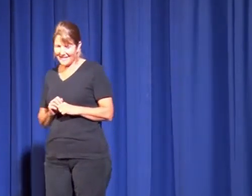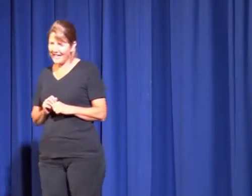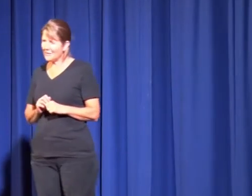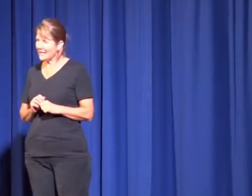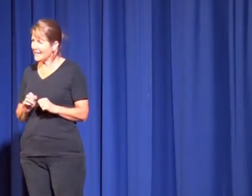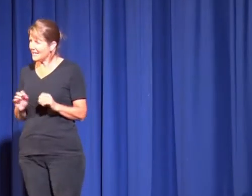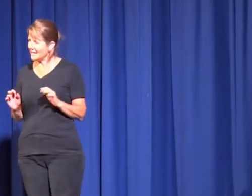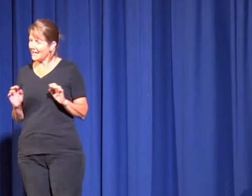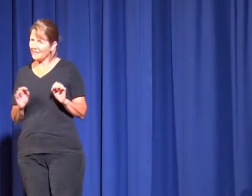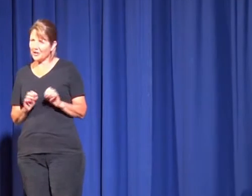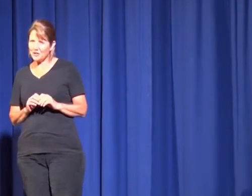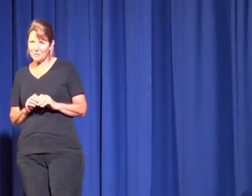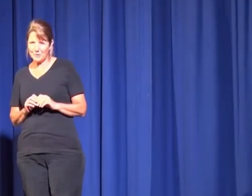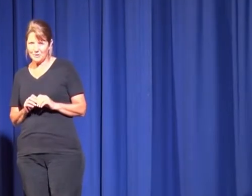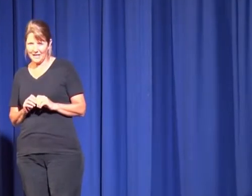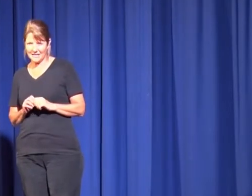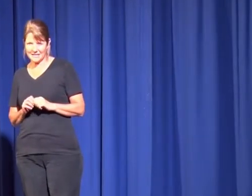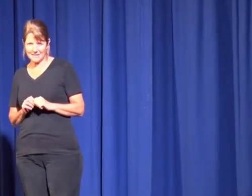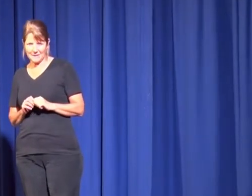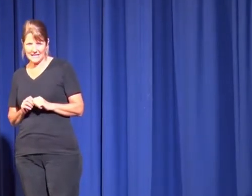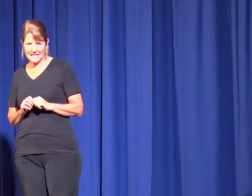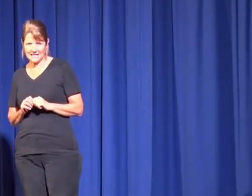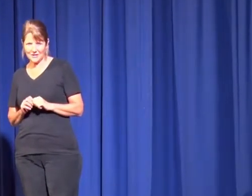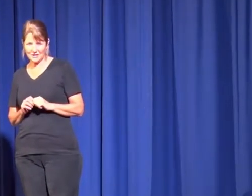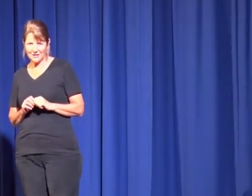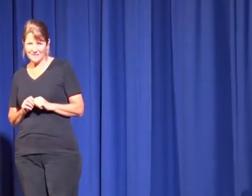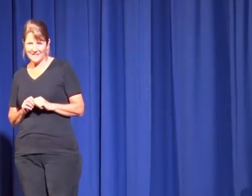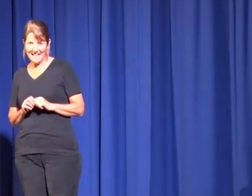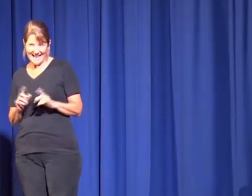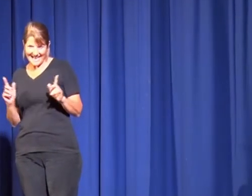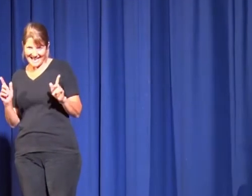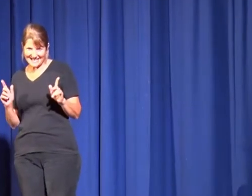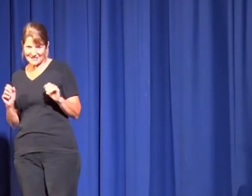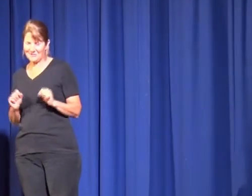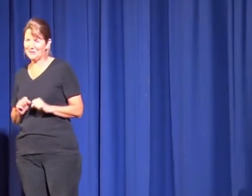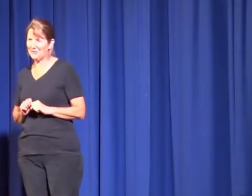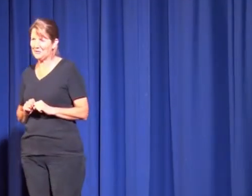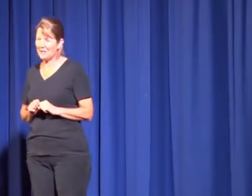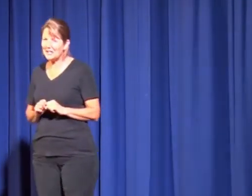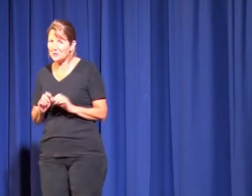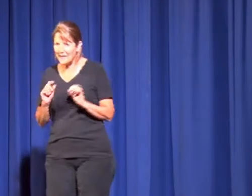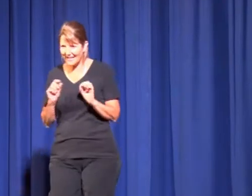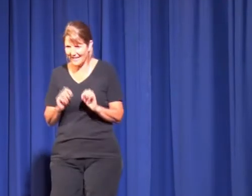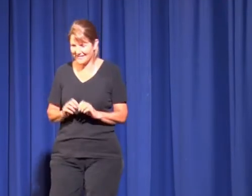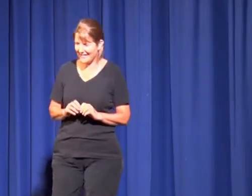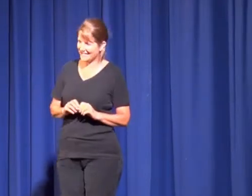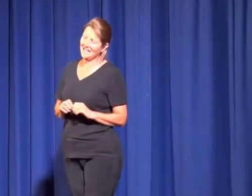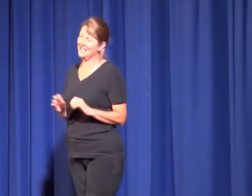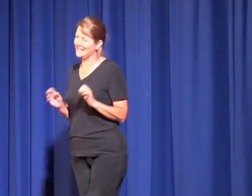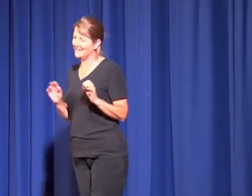Anyone here ever go to a blue light police disco? Yes, a few of you. Well, you'll recognise that in,